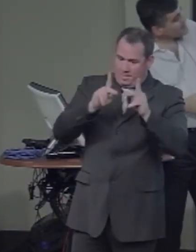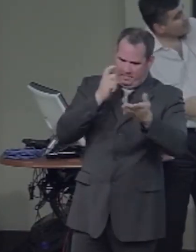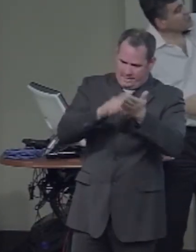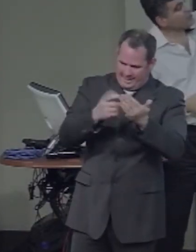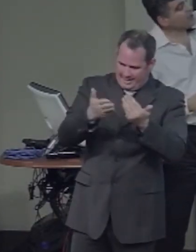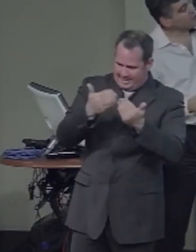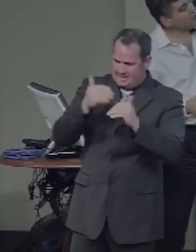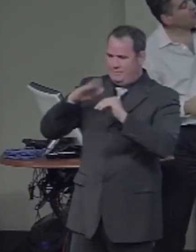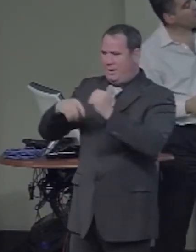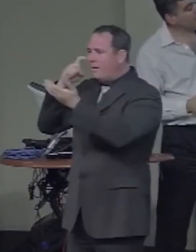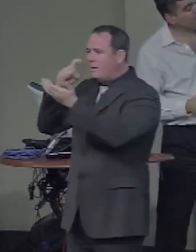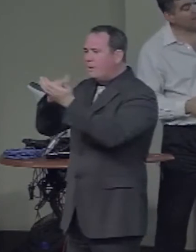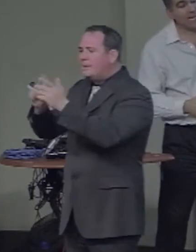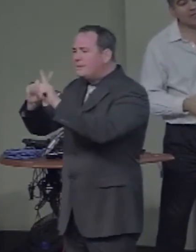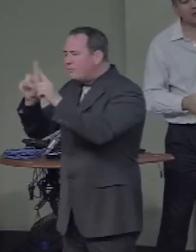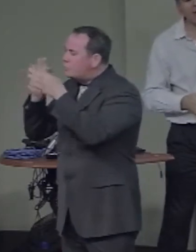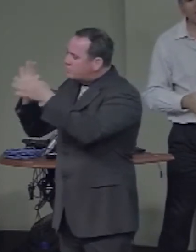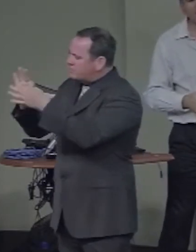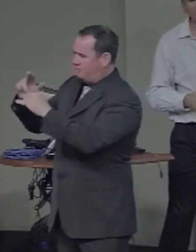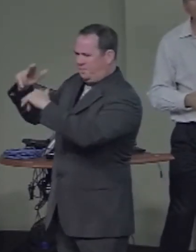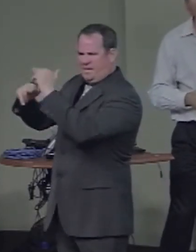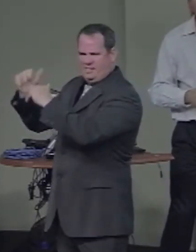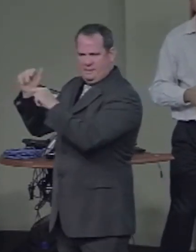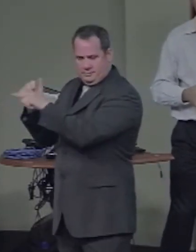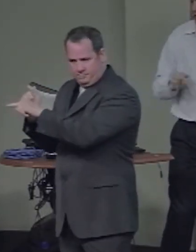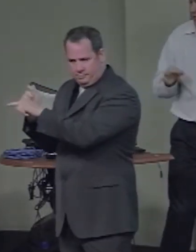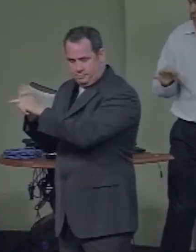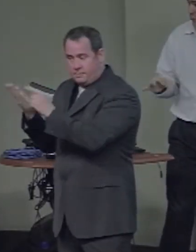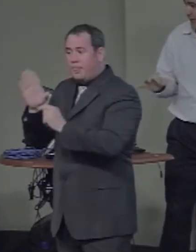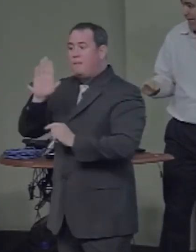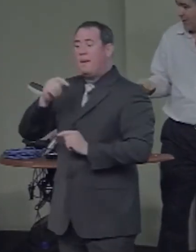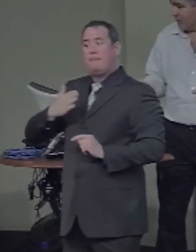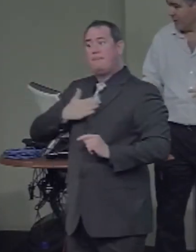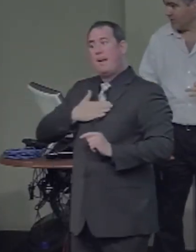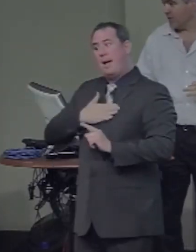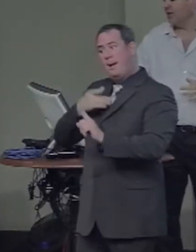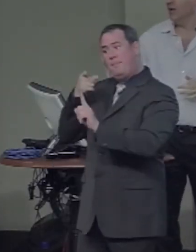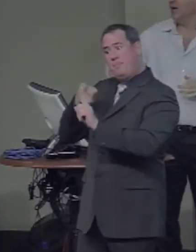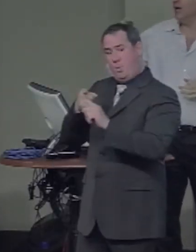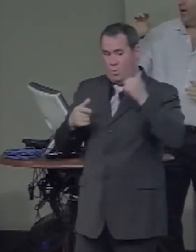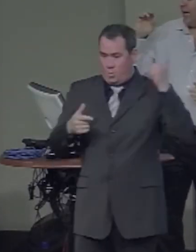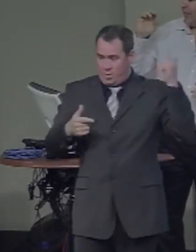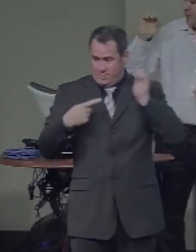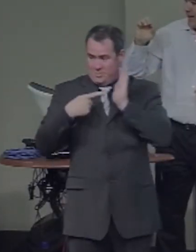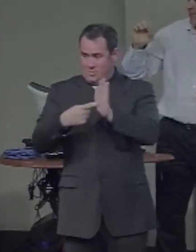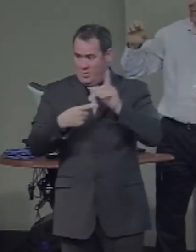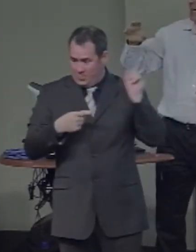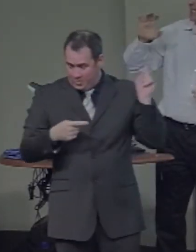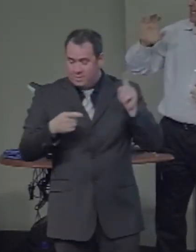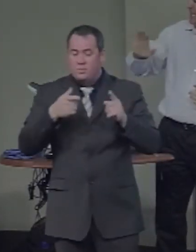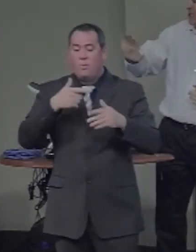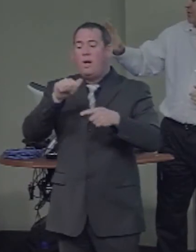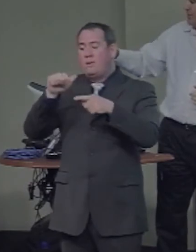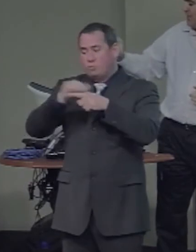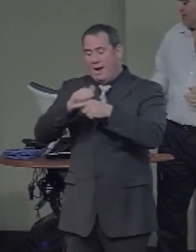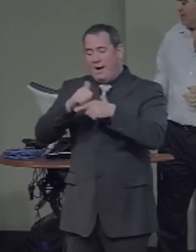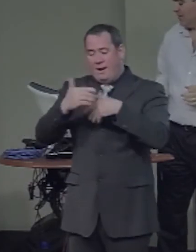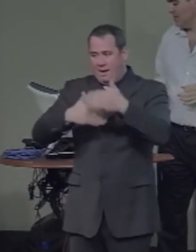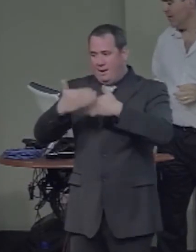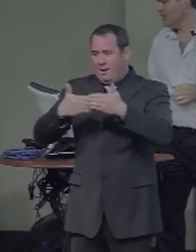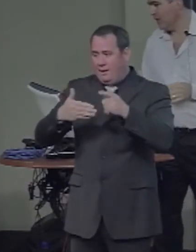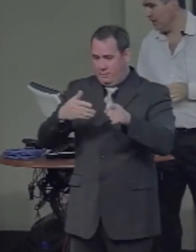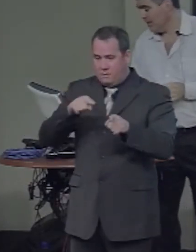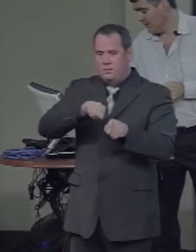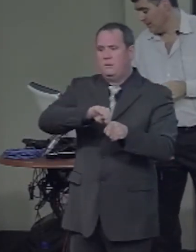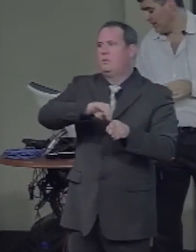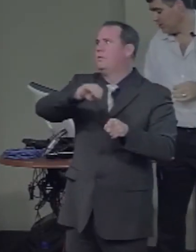But essentially, what I want to show you is, by the end of training, the model is fully accurate at recognizing each of these